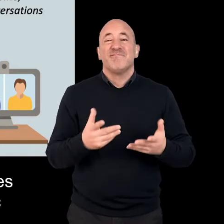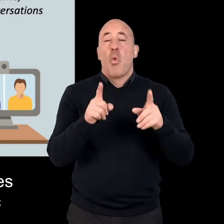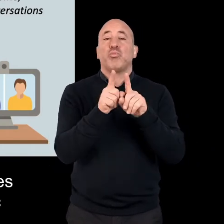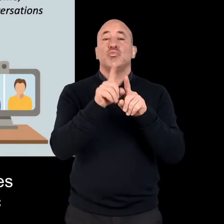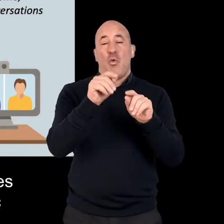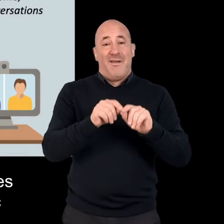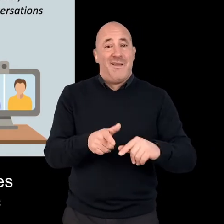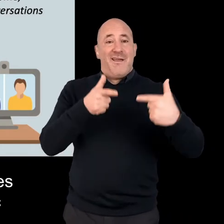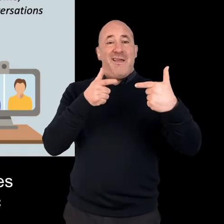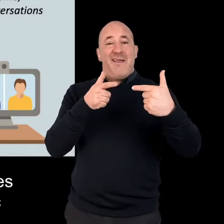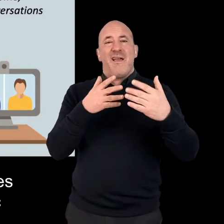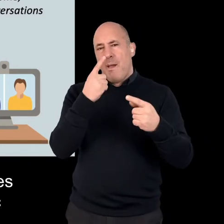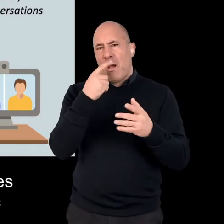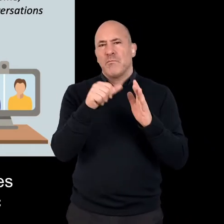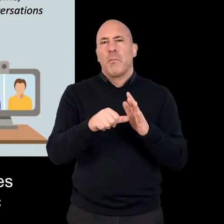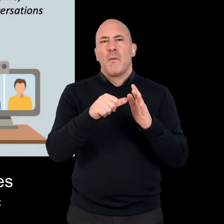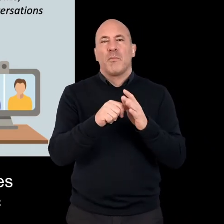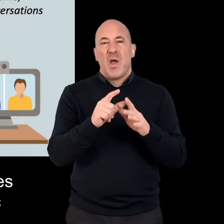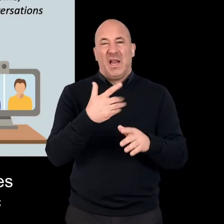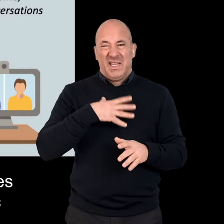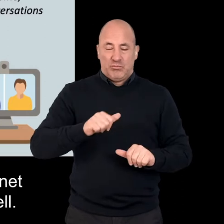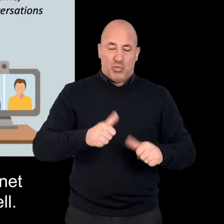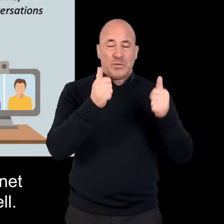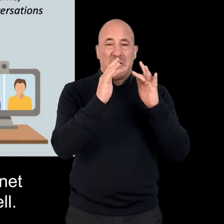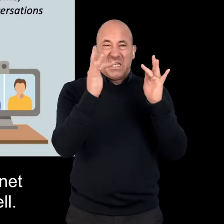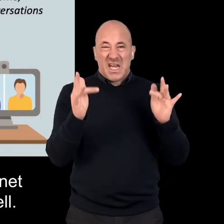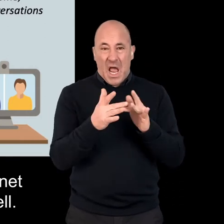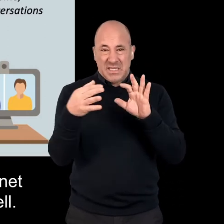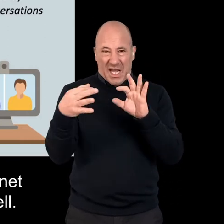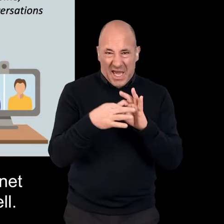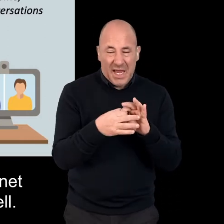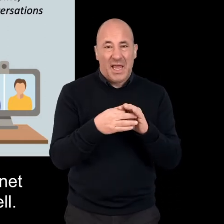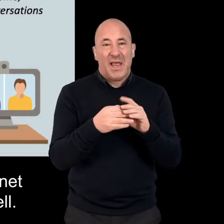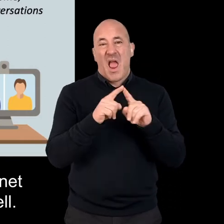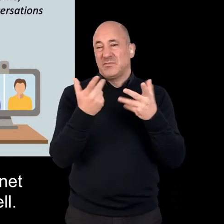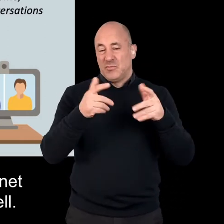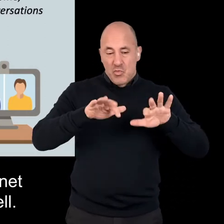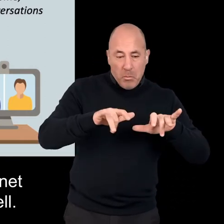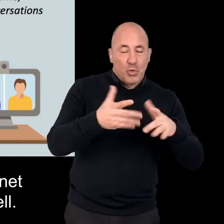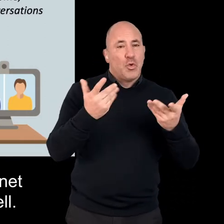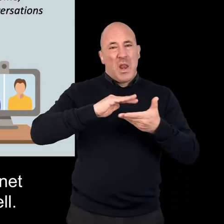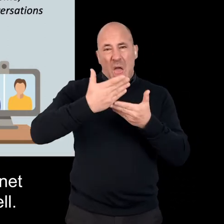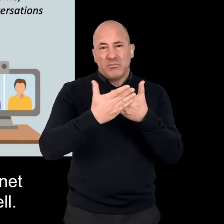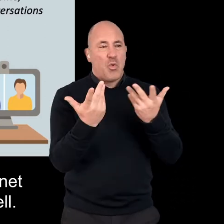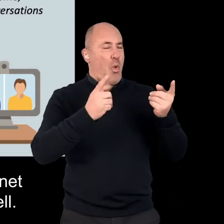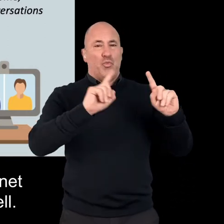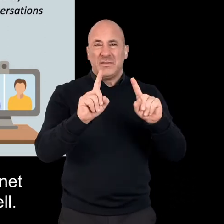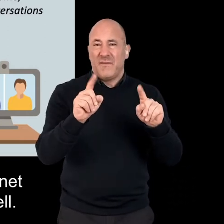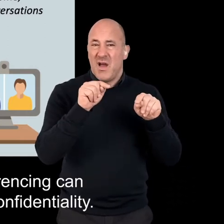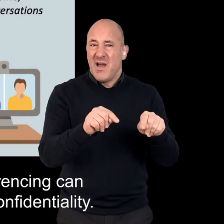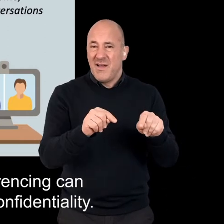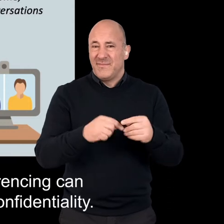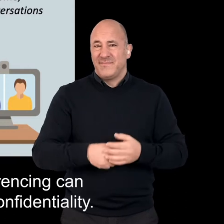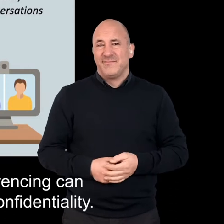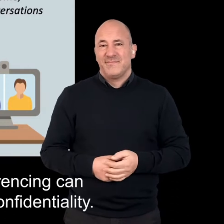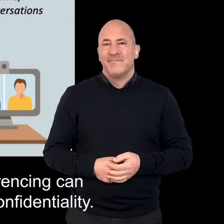Additionally, video conferences may have been problematic as it requires reliable internet and particular hardware as well.